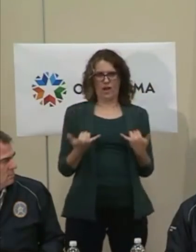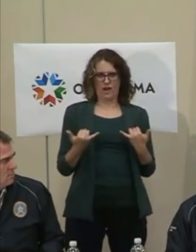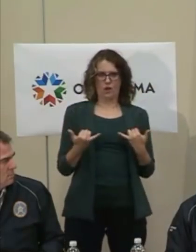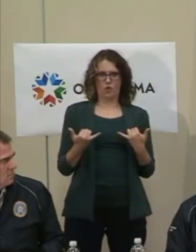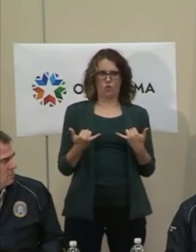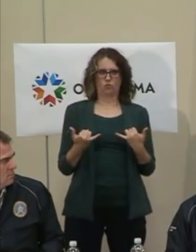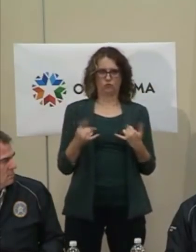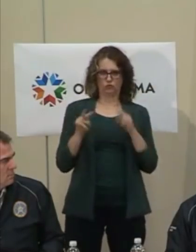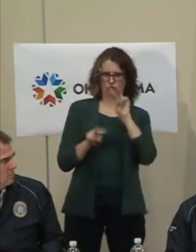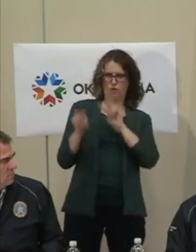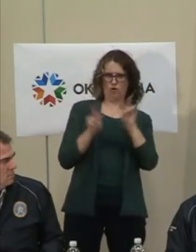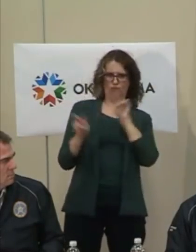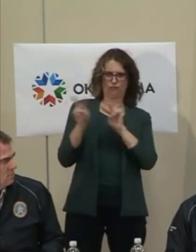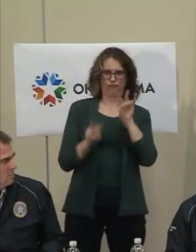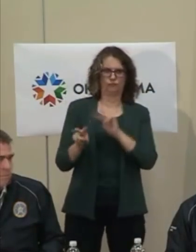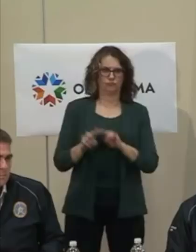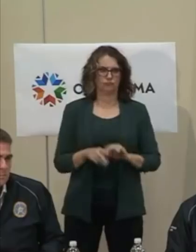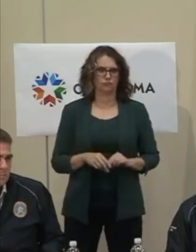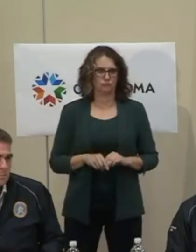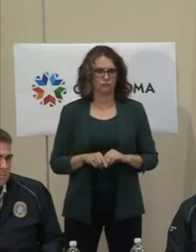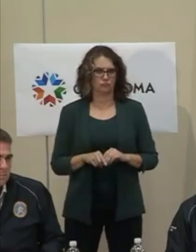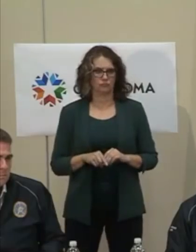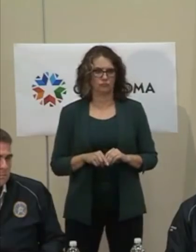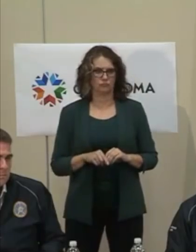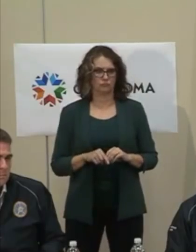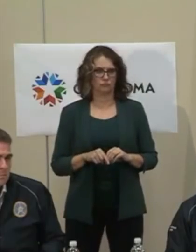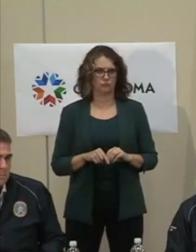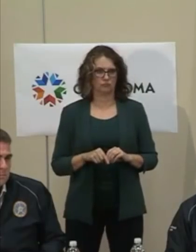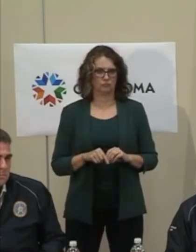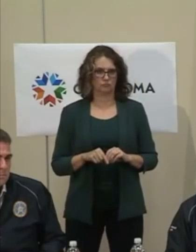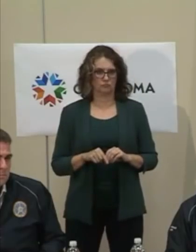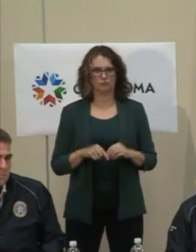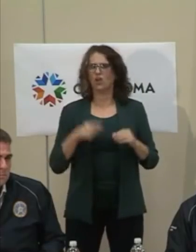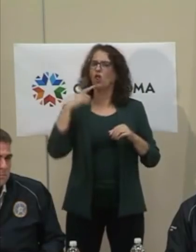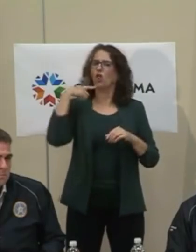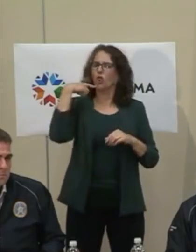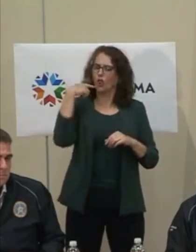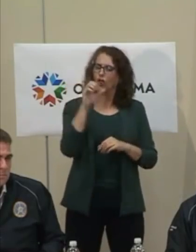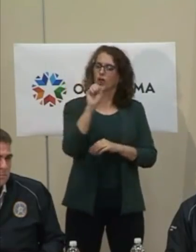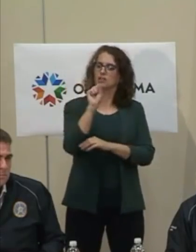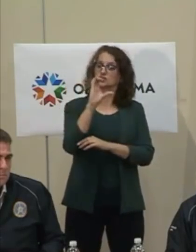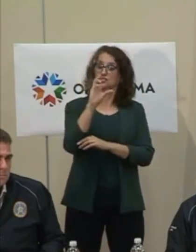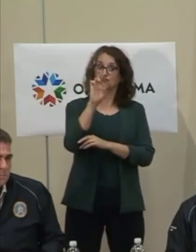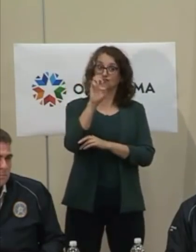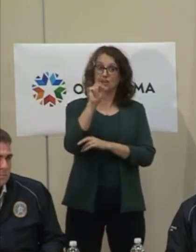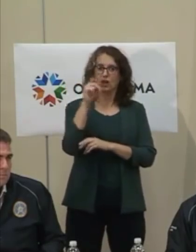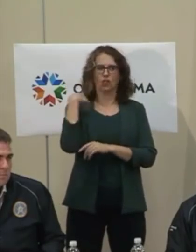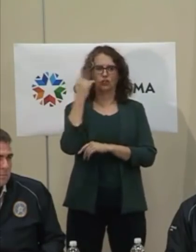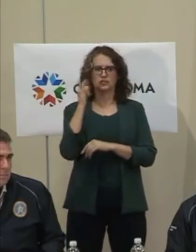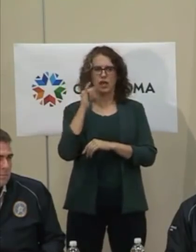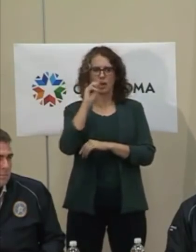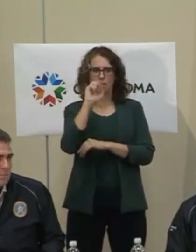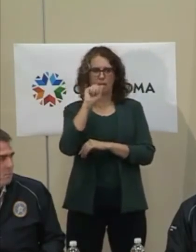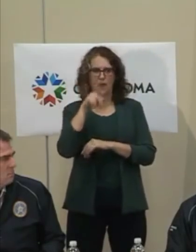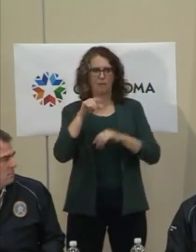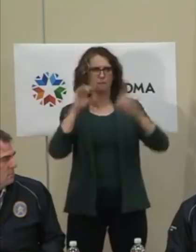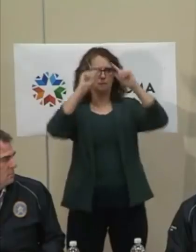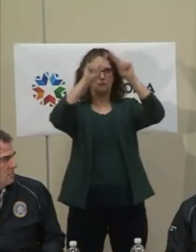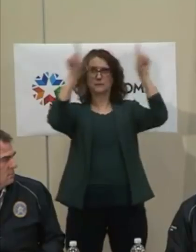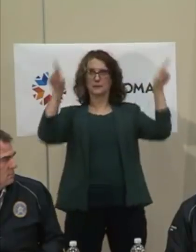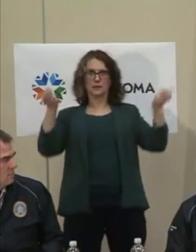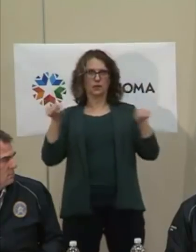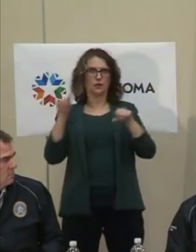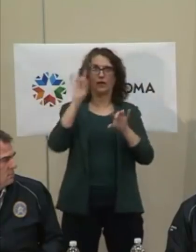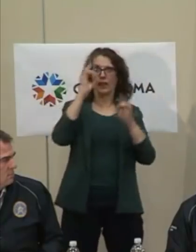same screen when you're looking at it is a map of the state that lights up positive for counties that have had